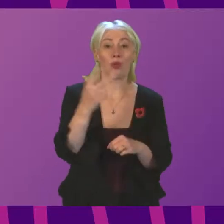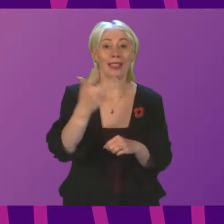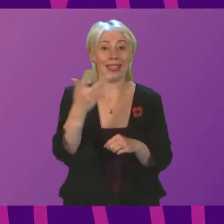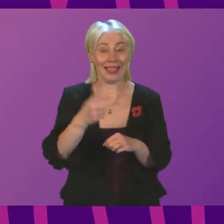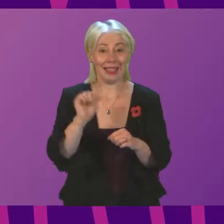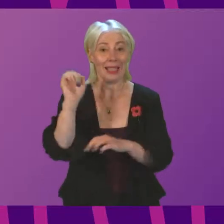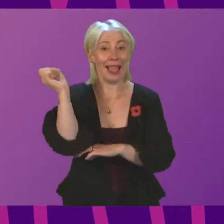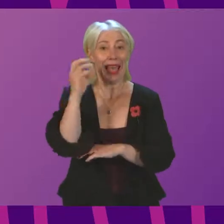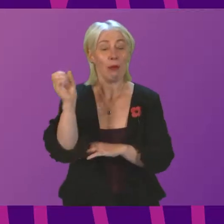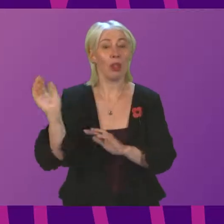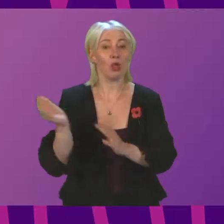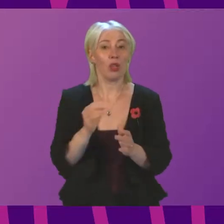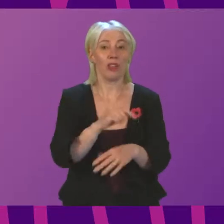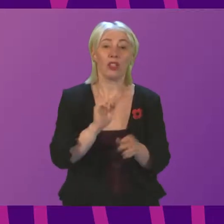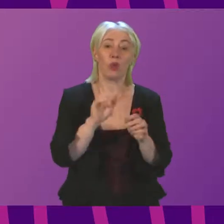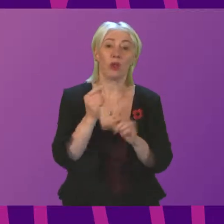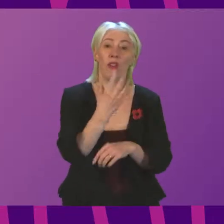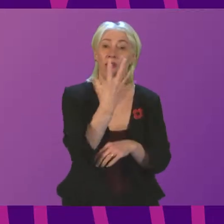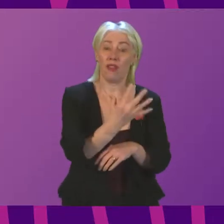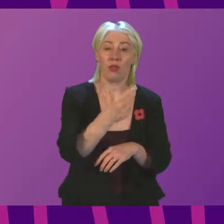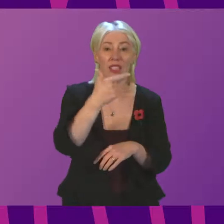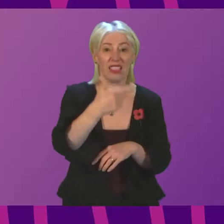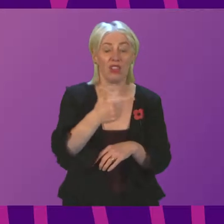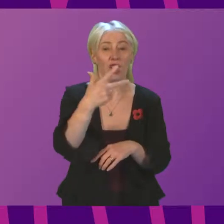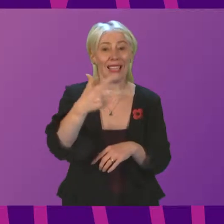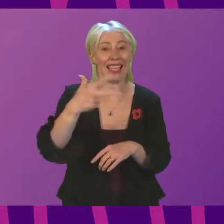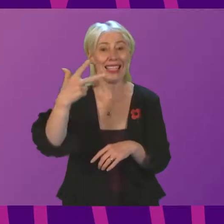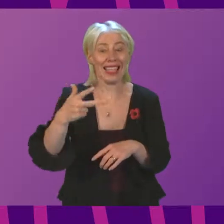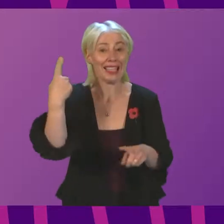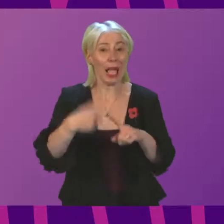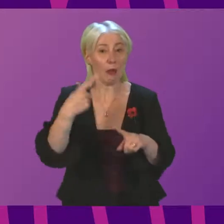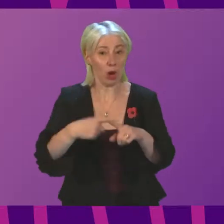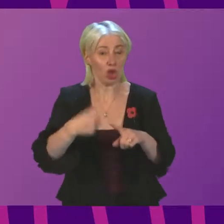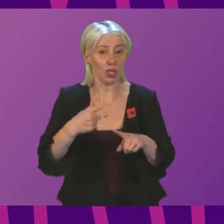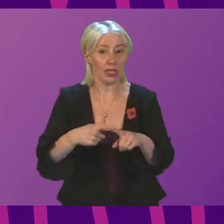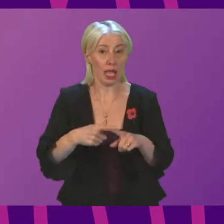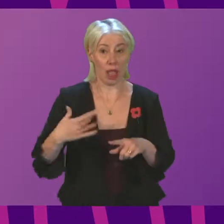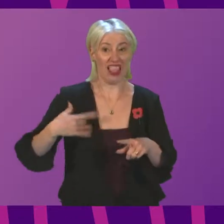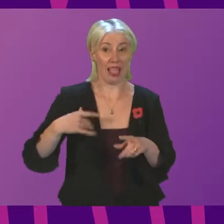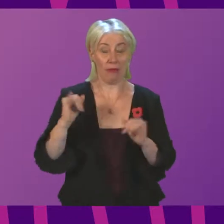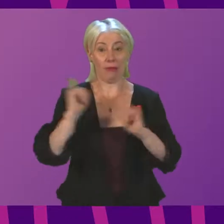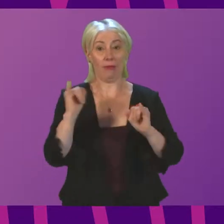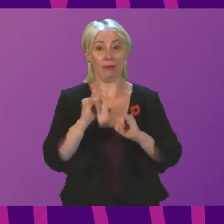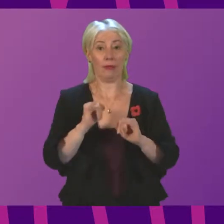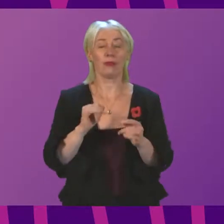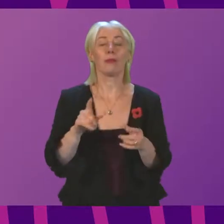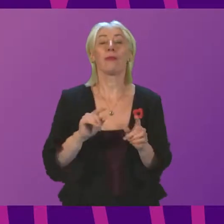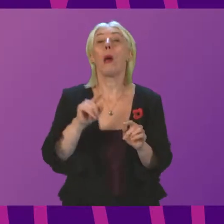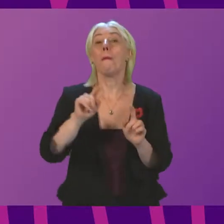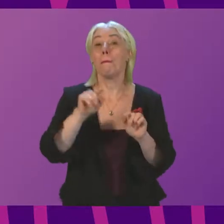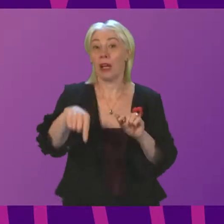Service responded to 5,788 immediately life-threatening incidents. By October